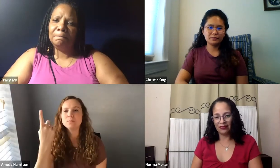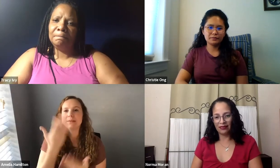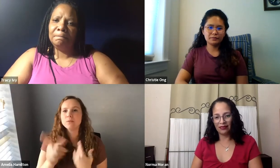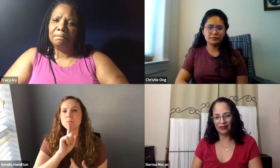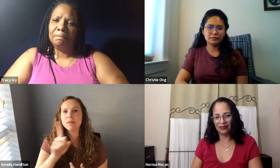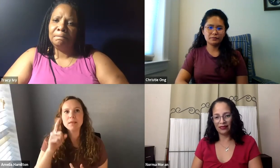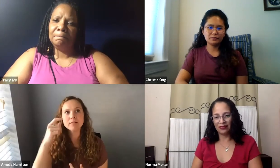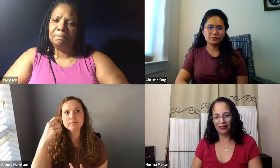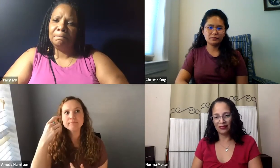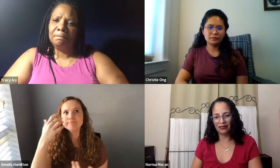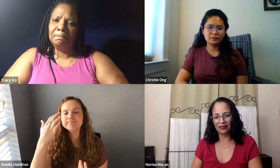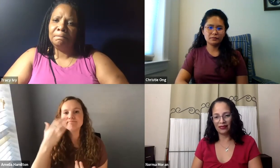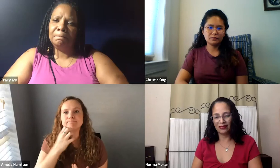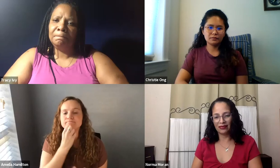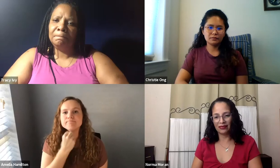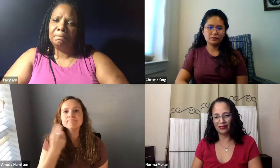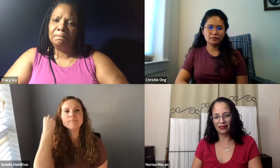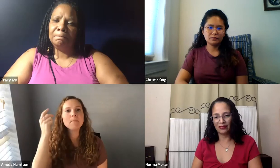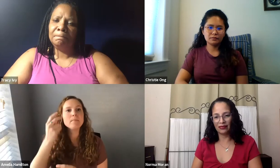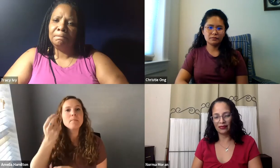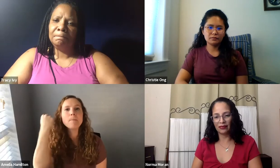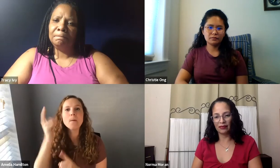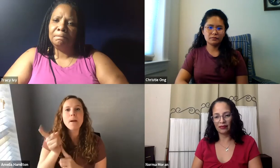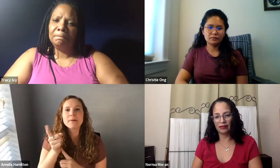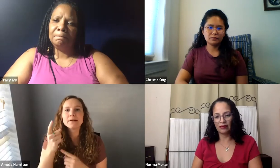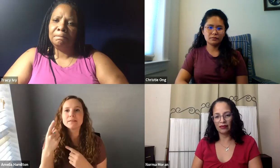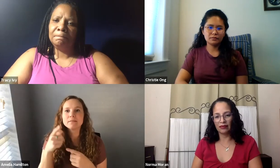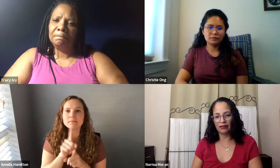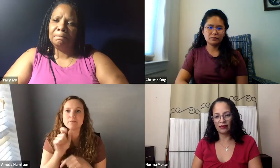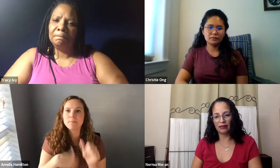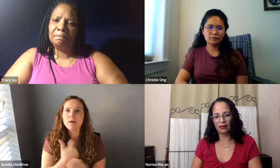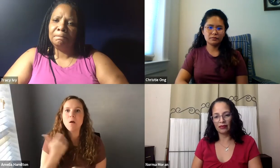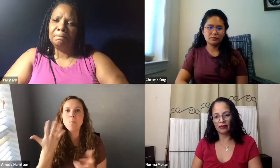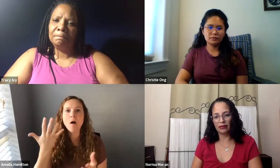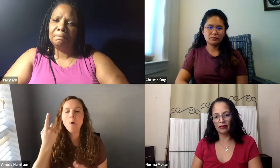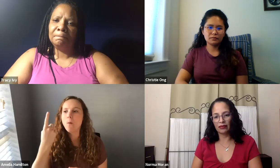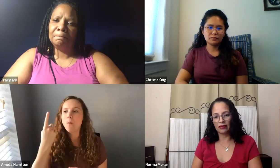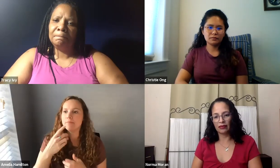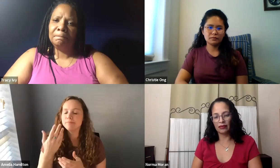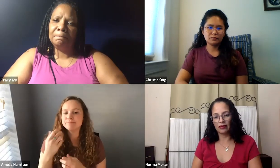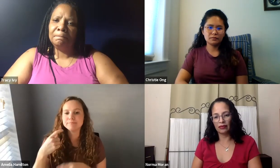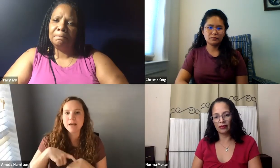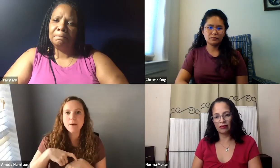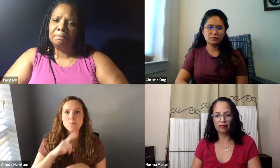I know you've all been involved in alumni life. What's one of your most memorable moments as an alumna?